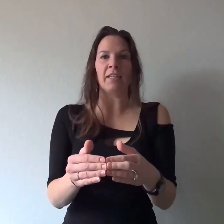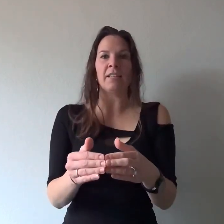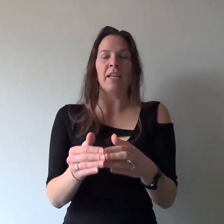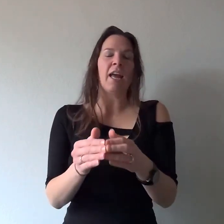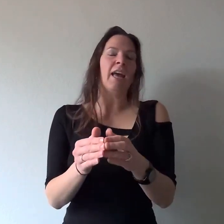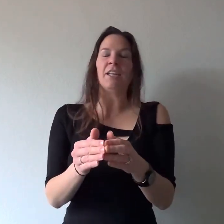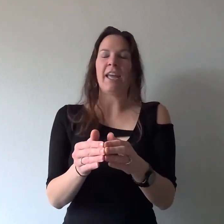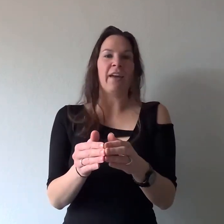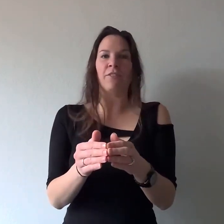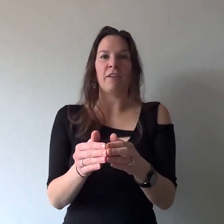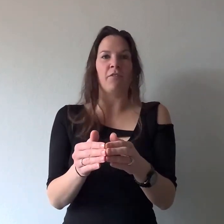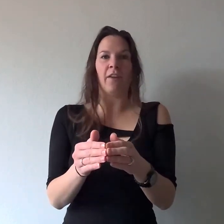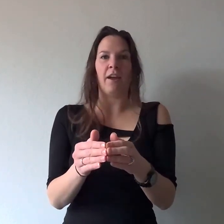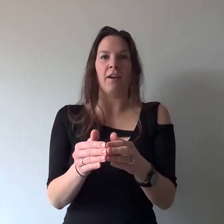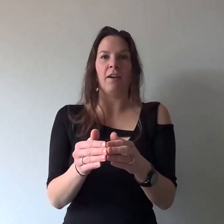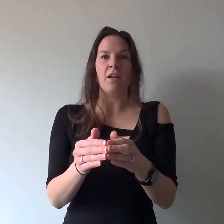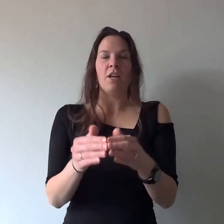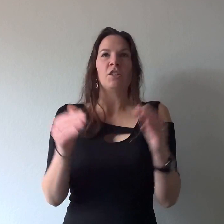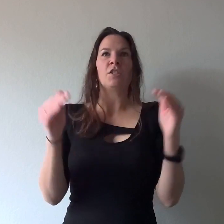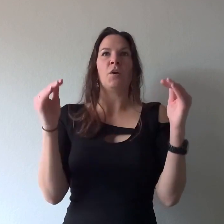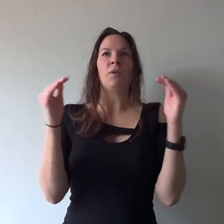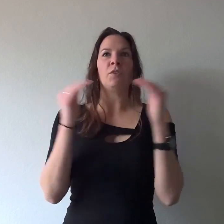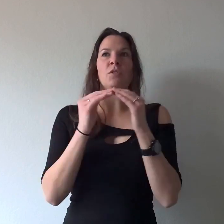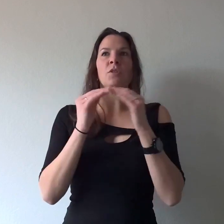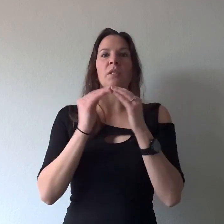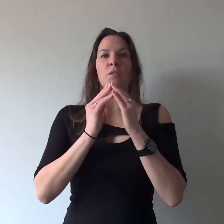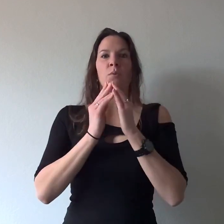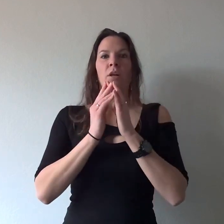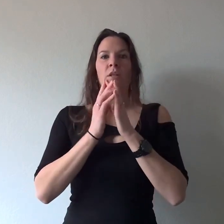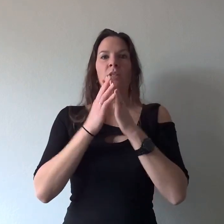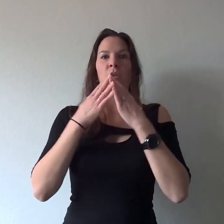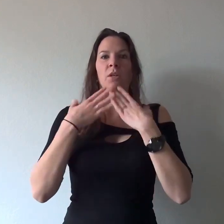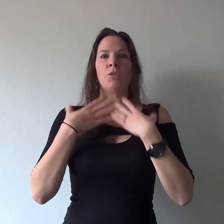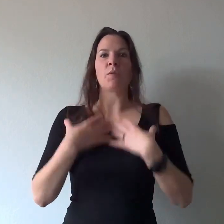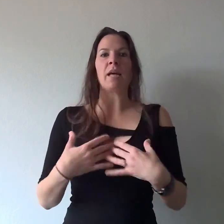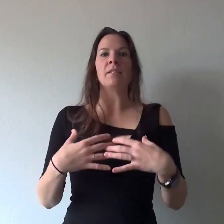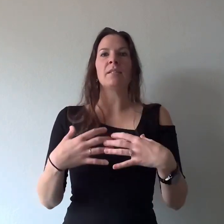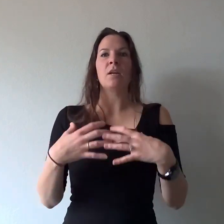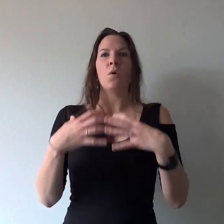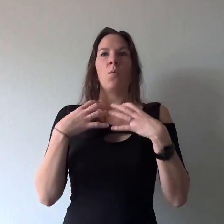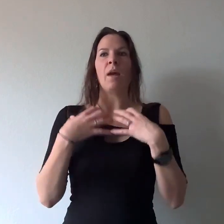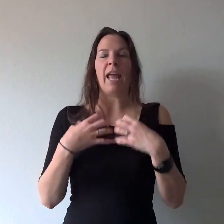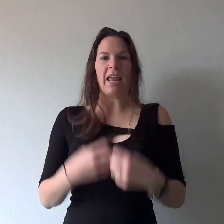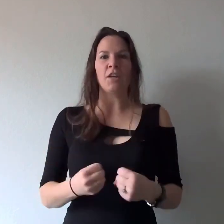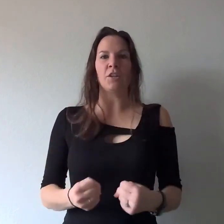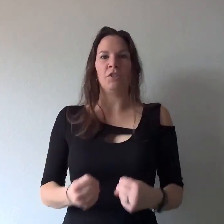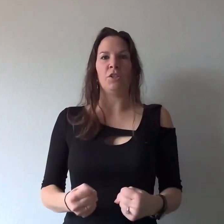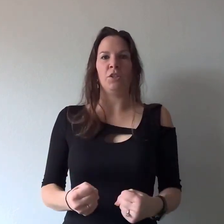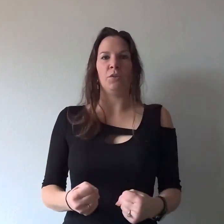and you can't fight fair so if you do this work to address what angers you